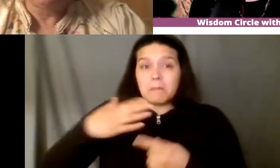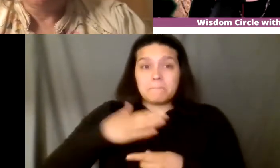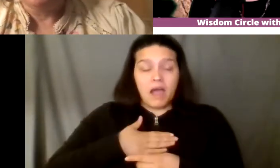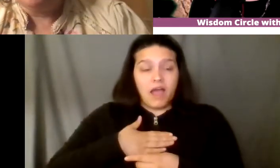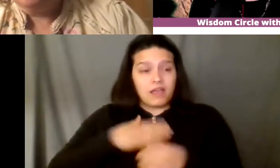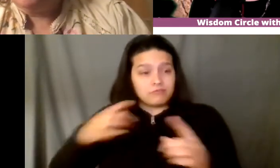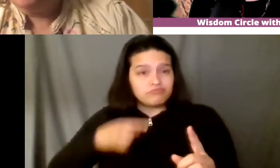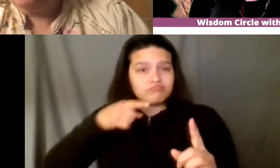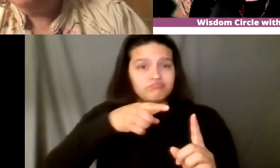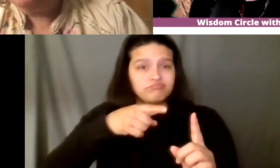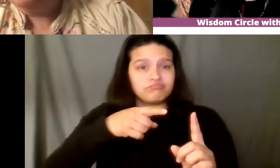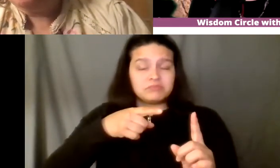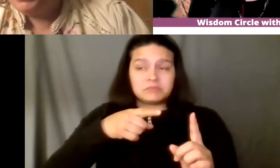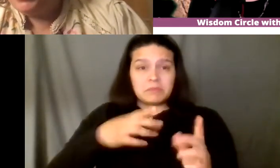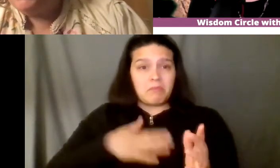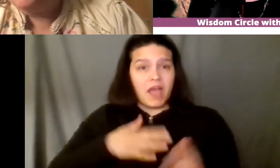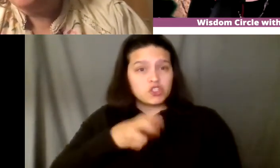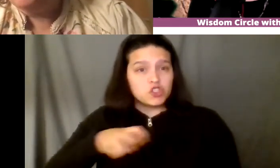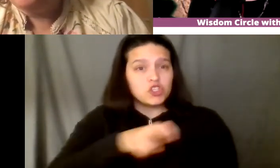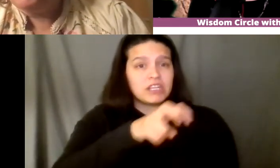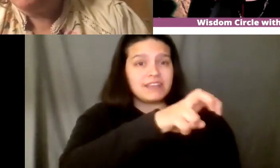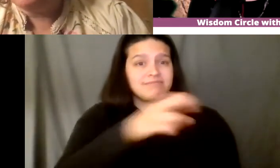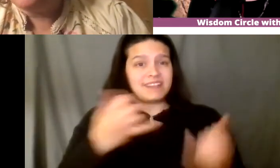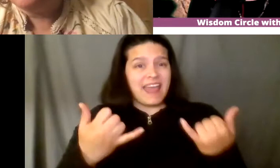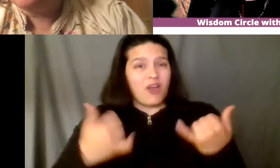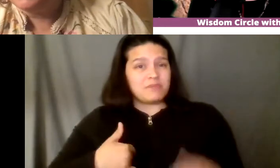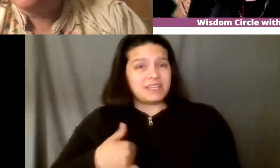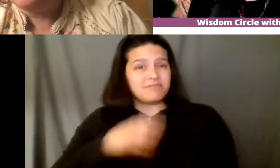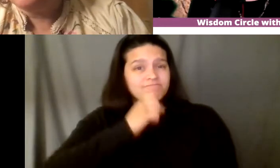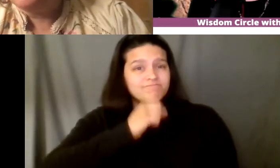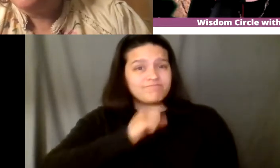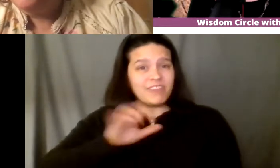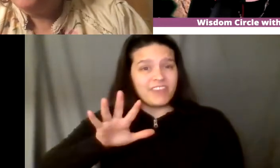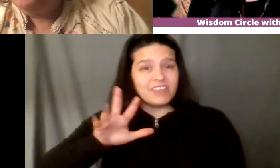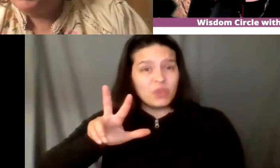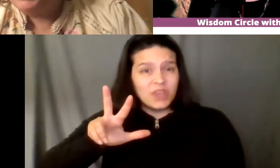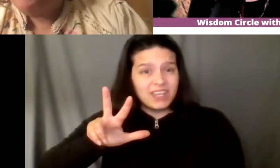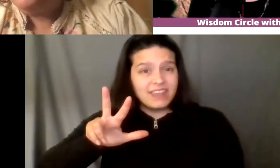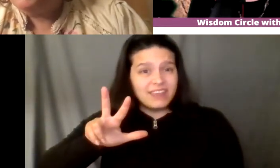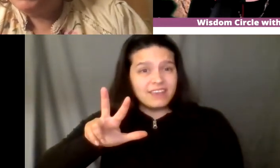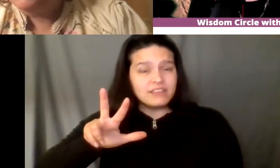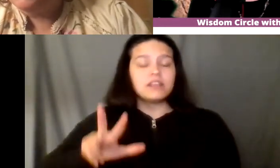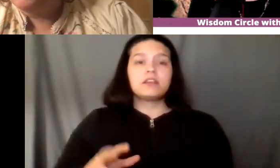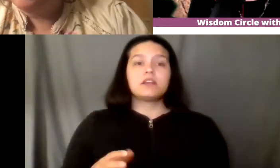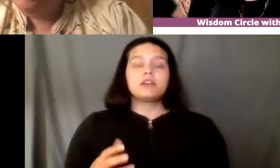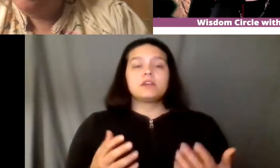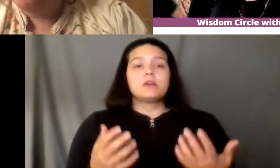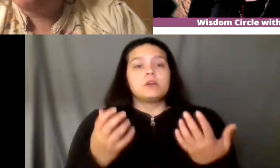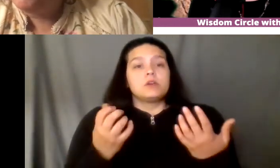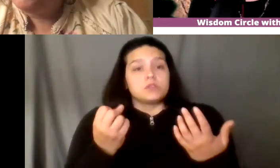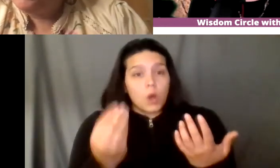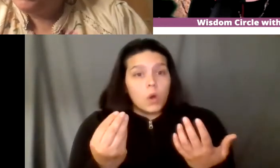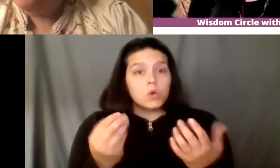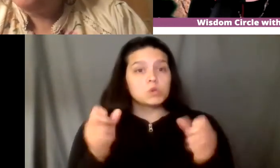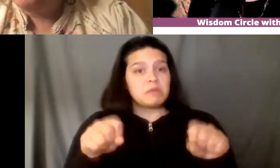um and to be able to understand what happened to us um